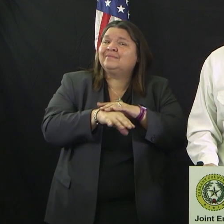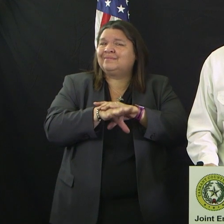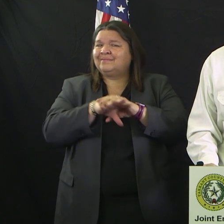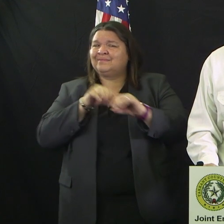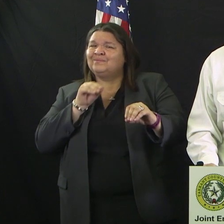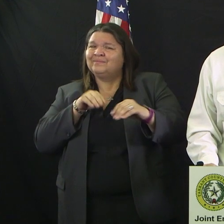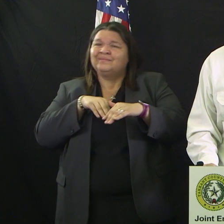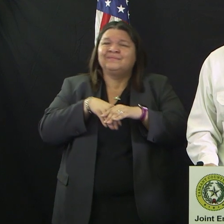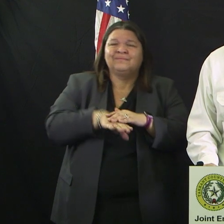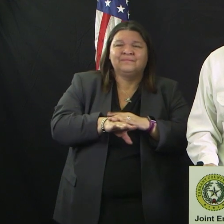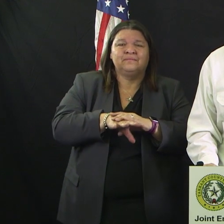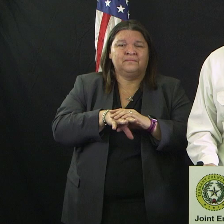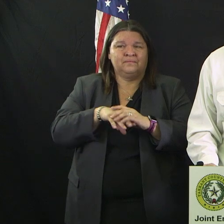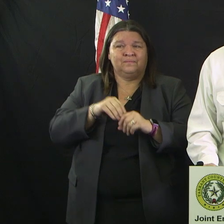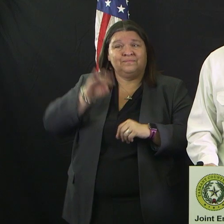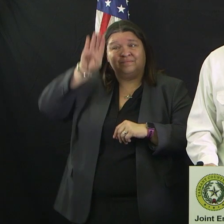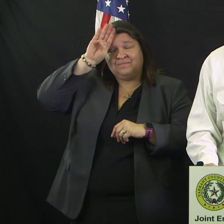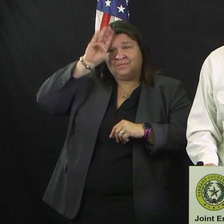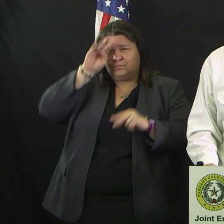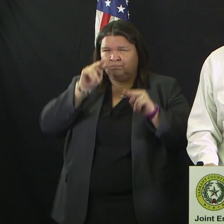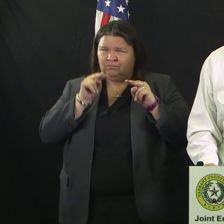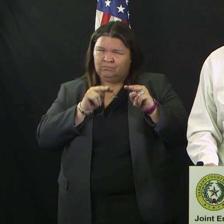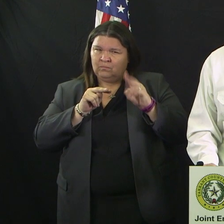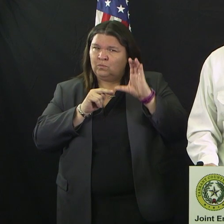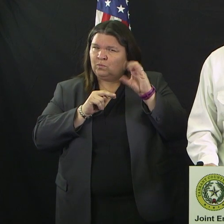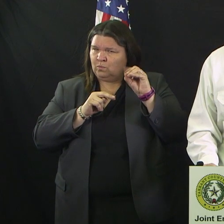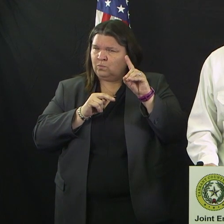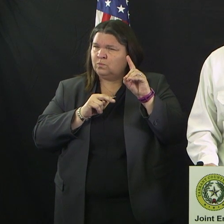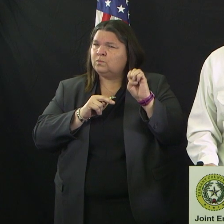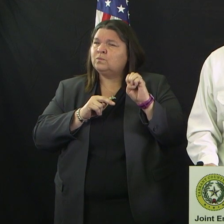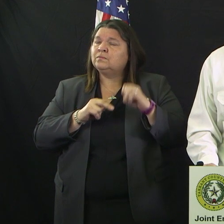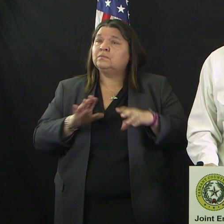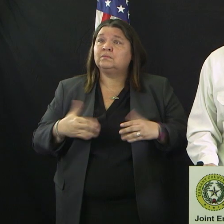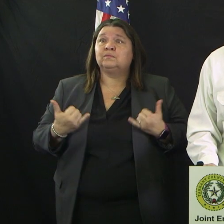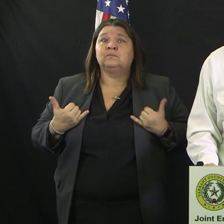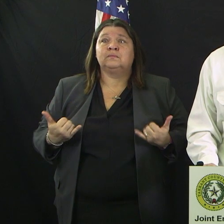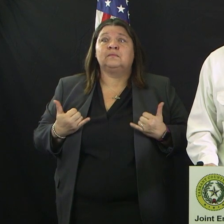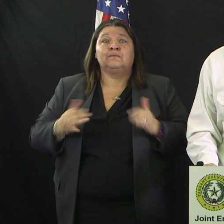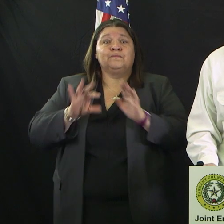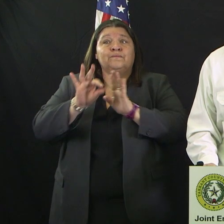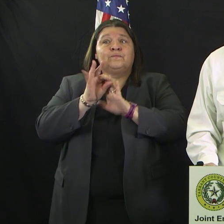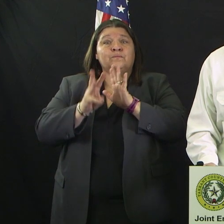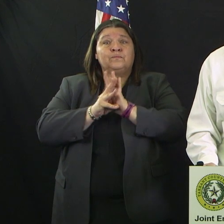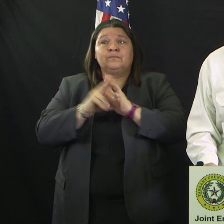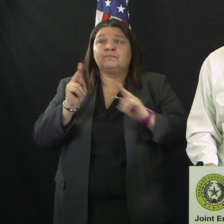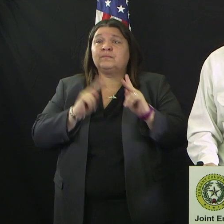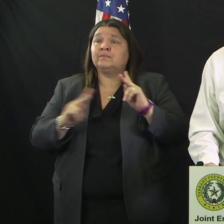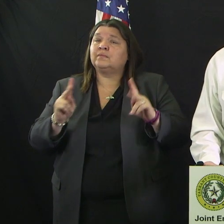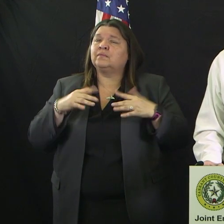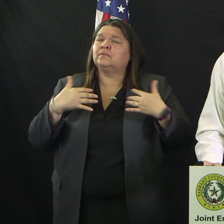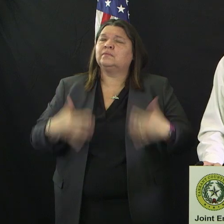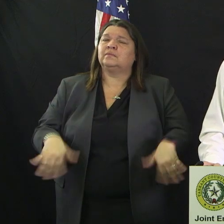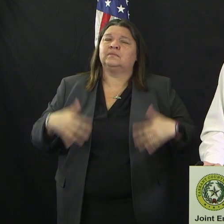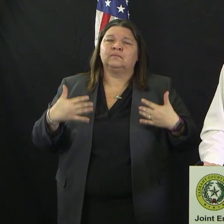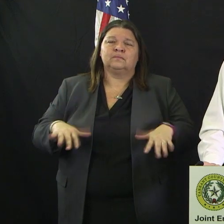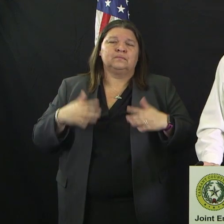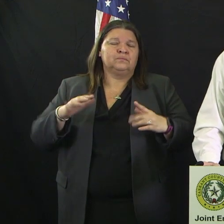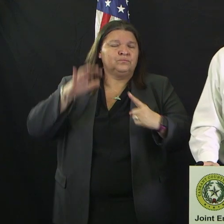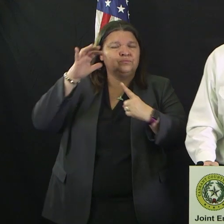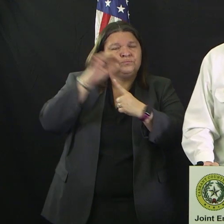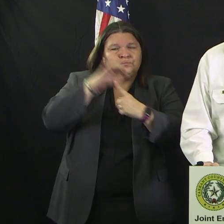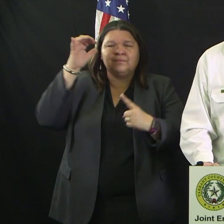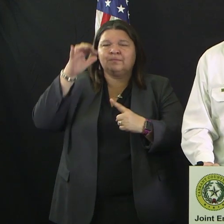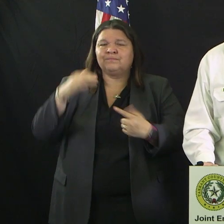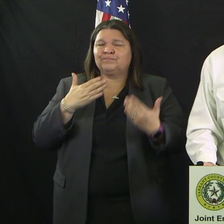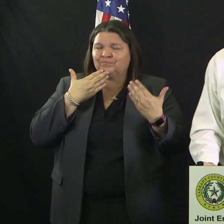amazing compliance today. And we're very happy with everything that we've seen from the community. And so we thank them for that. The City